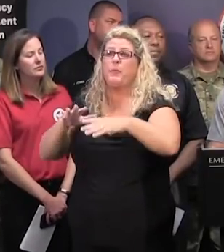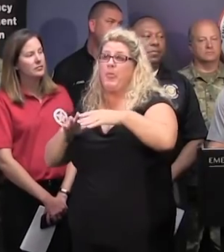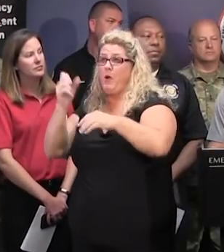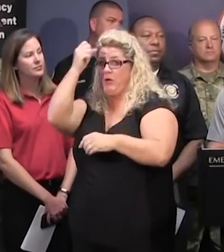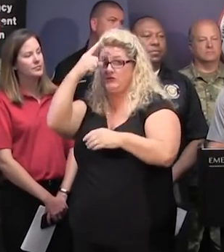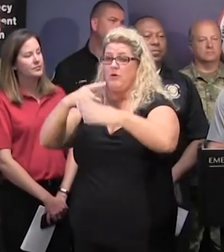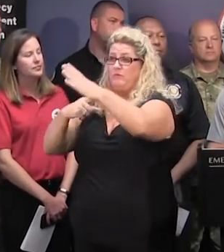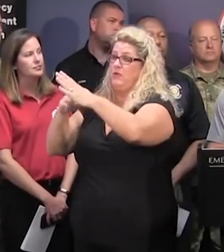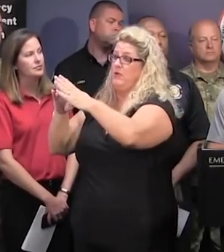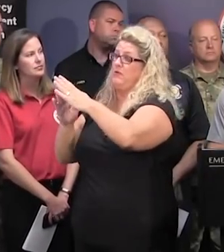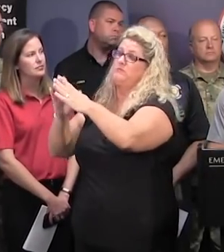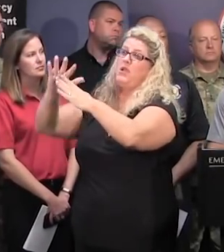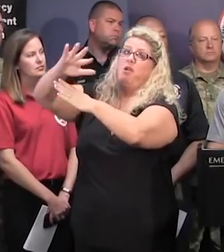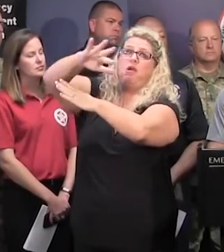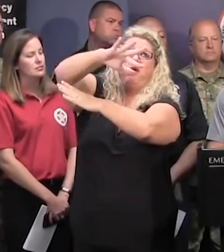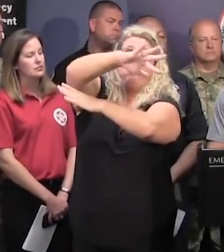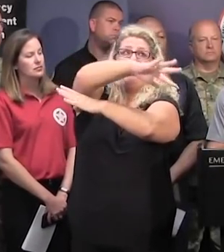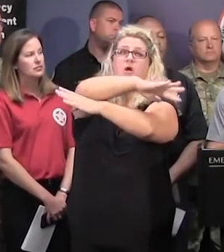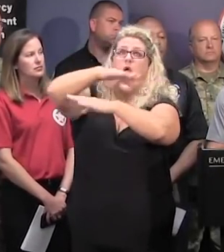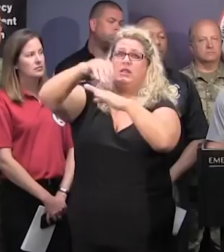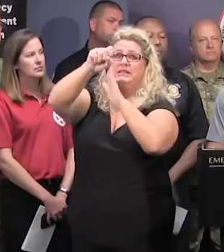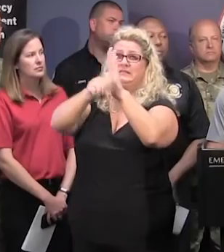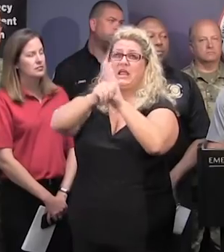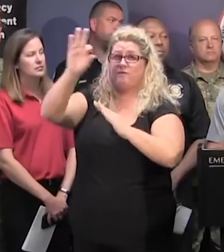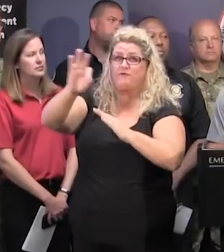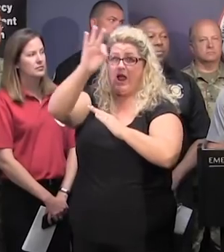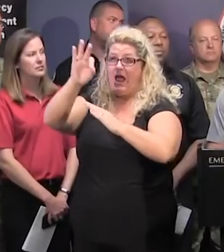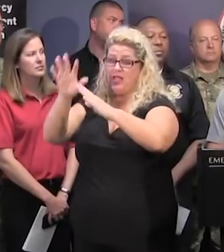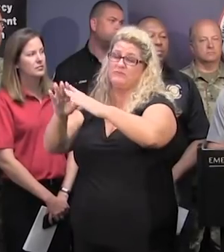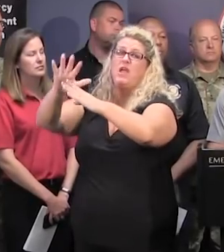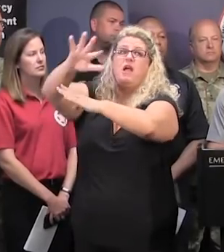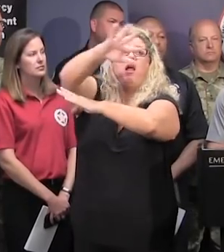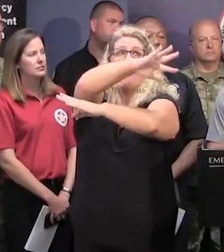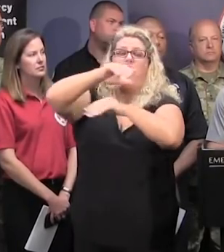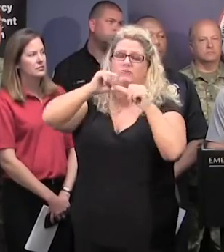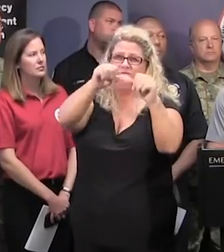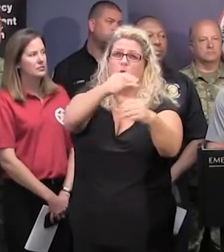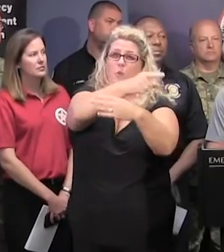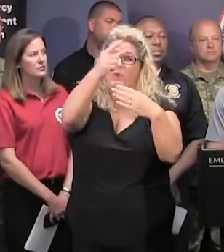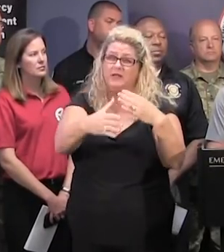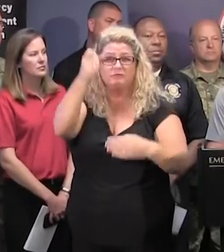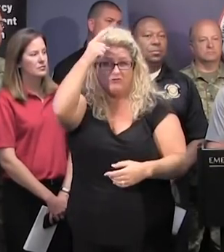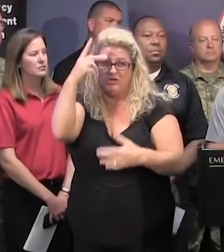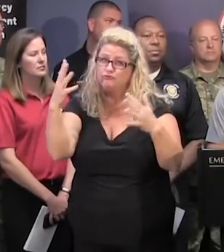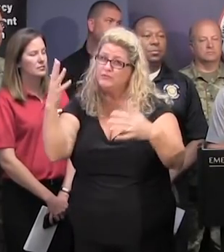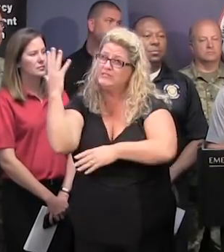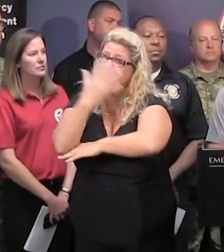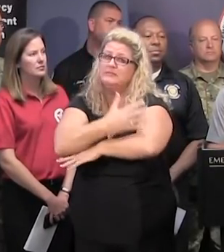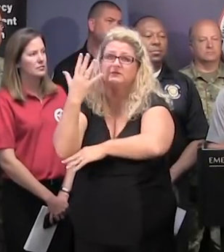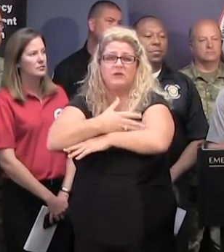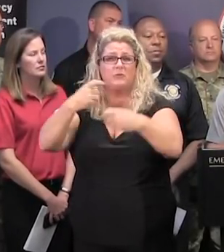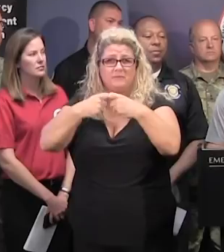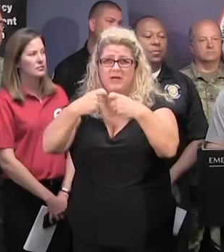spread inland across much of the state on Friday and persist through the weekend, resulting in downed trees and power outages. Tropical